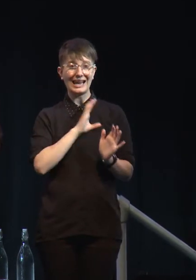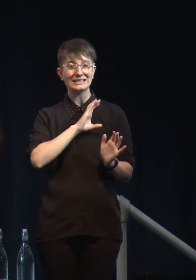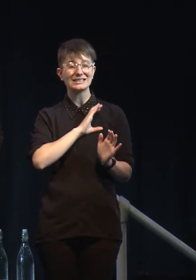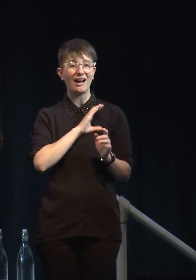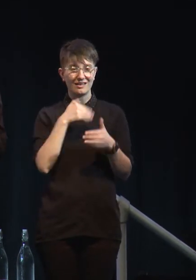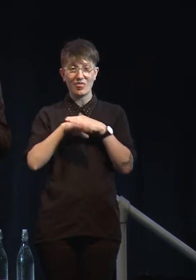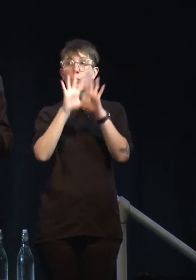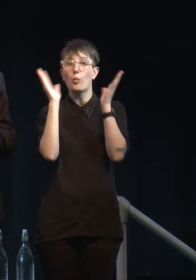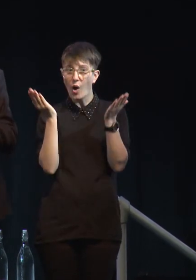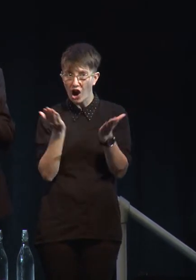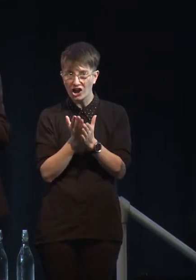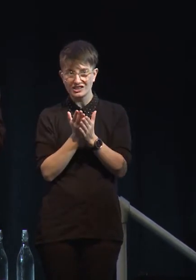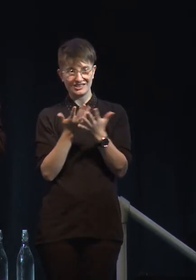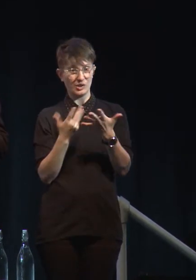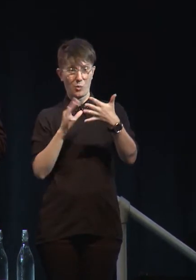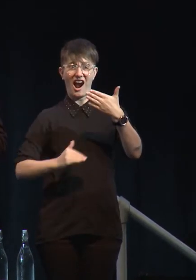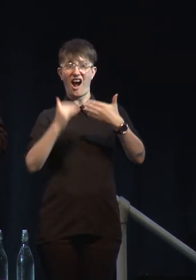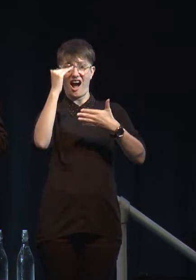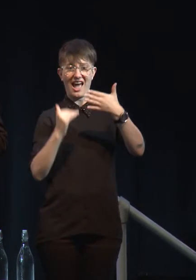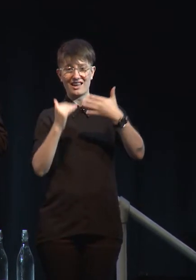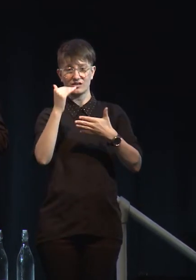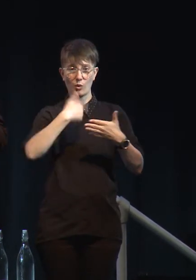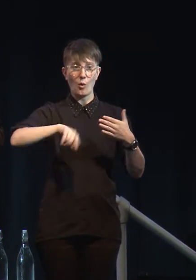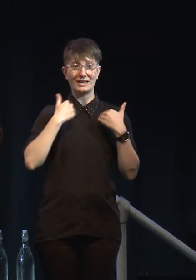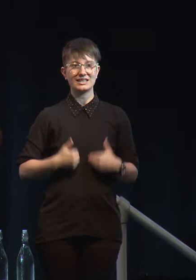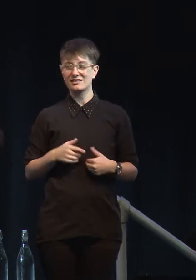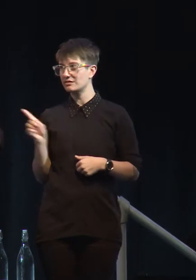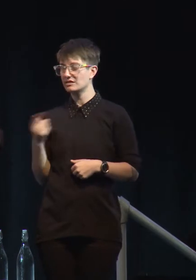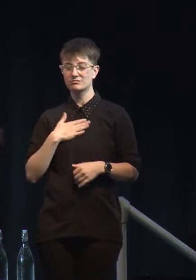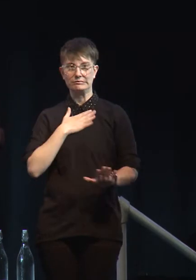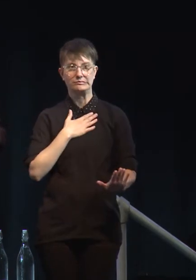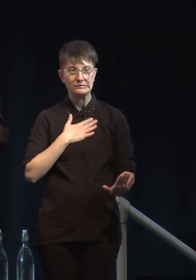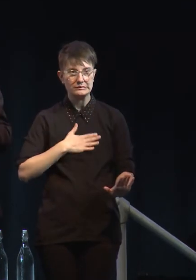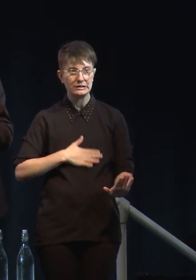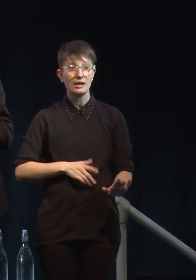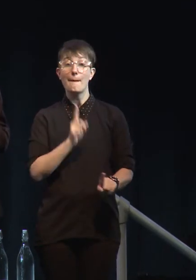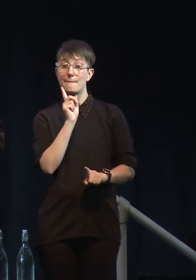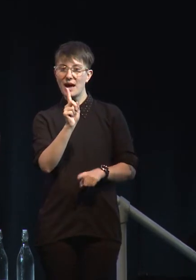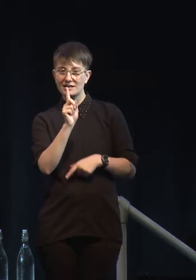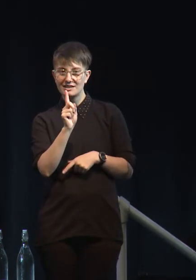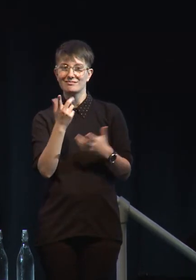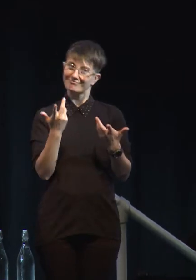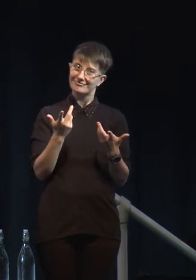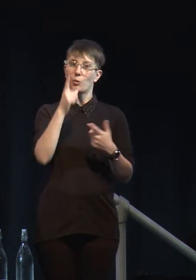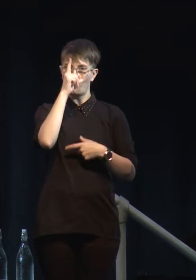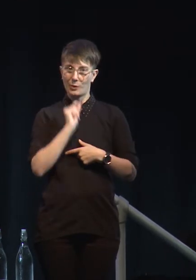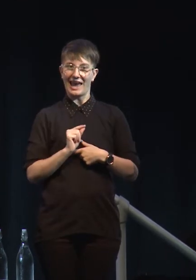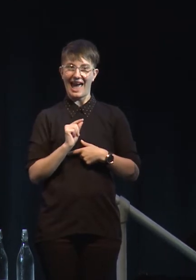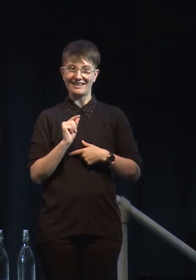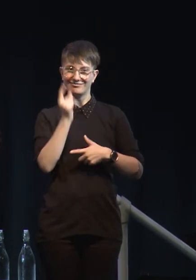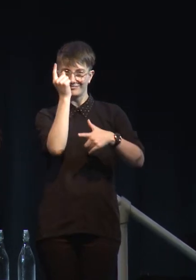Right, so that's sobering. But the way I look at it is it's kind of a win-win scenario if we can crack the code on this.